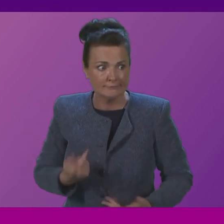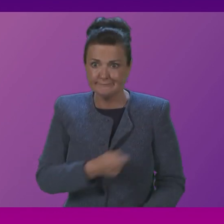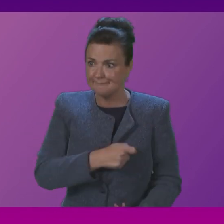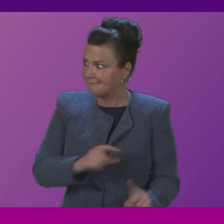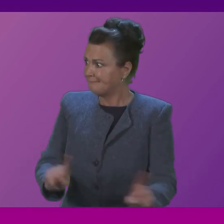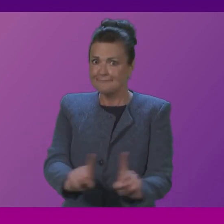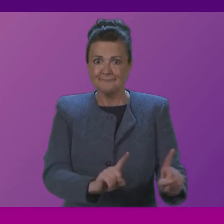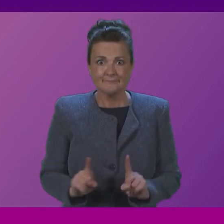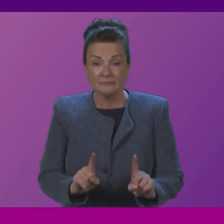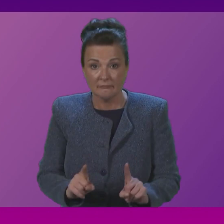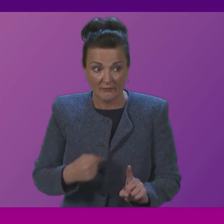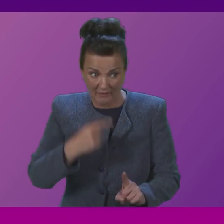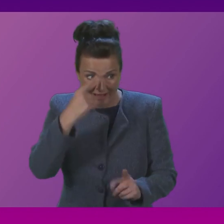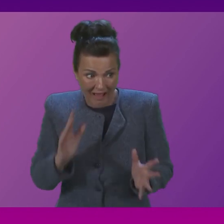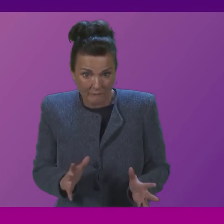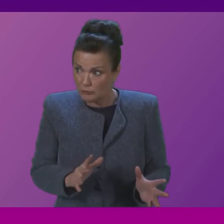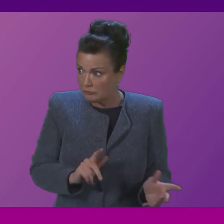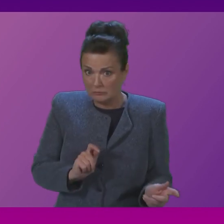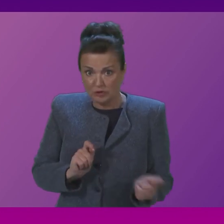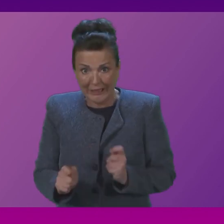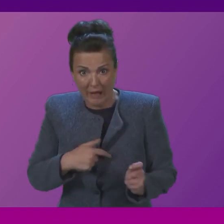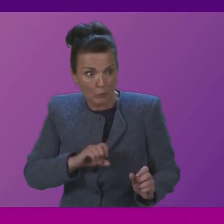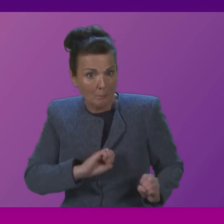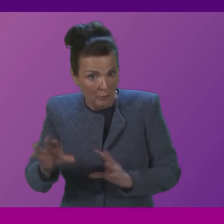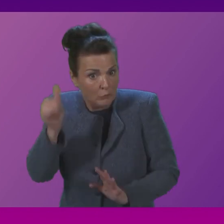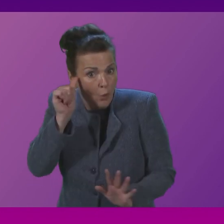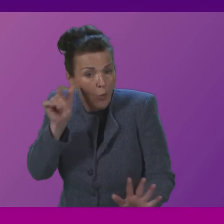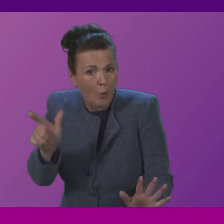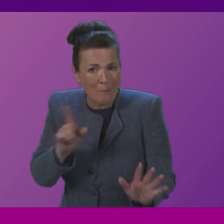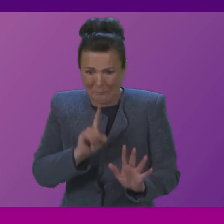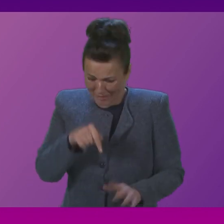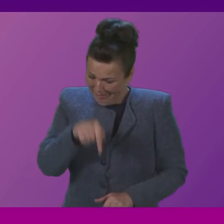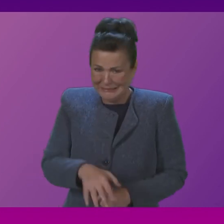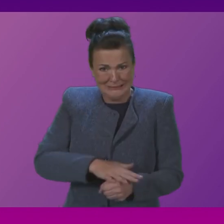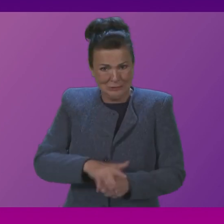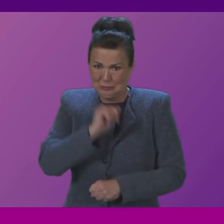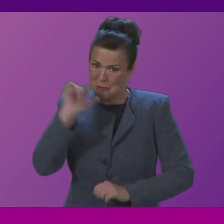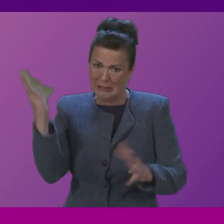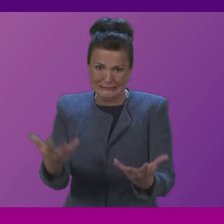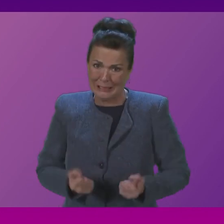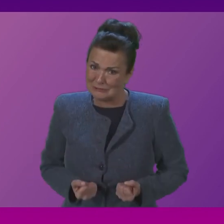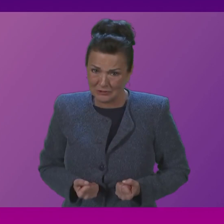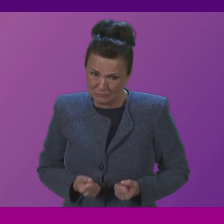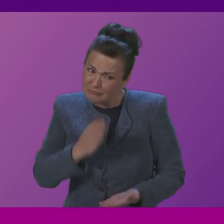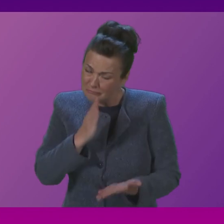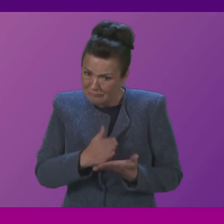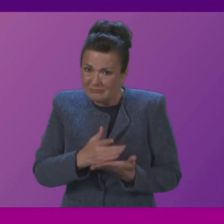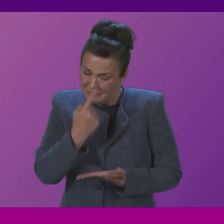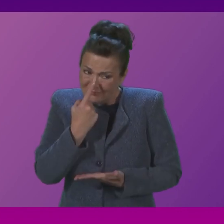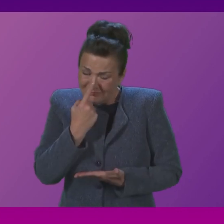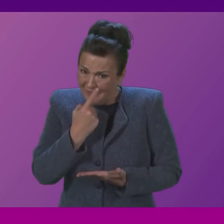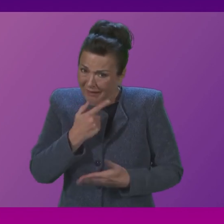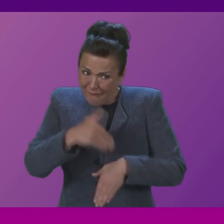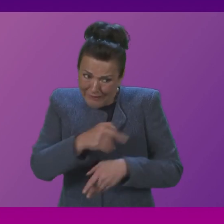are resigning themselves to relocation first minister this situation is highly unacceptable and is causing real severe